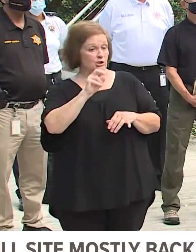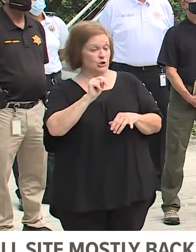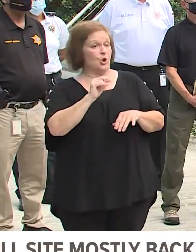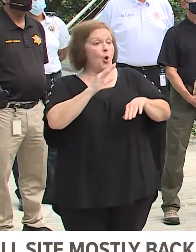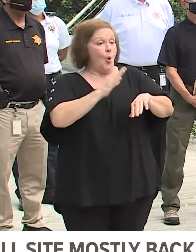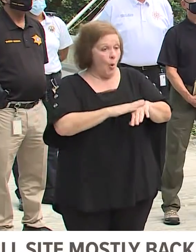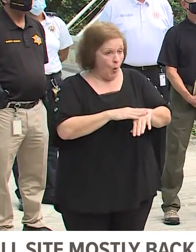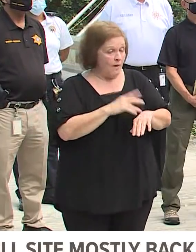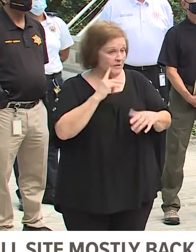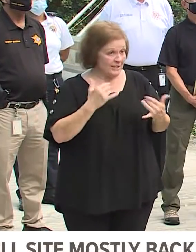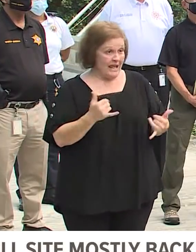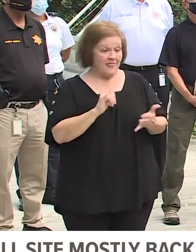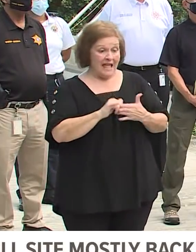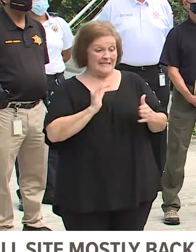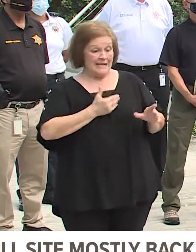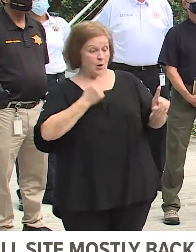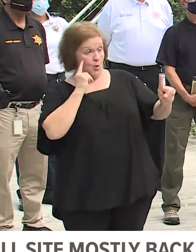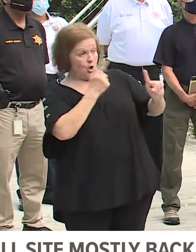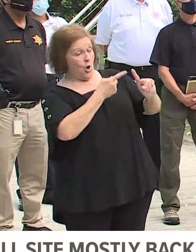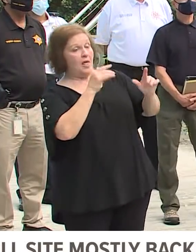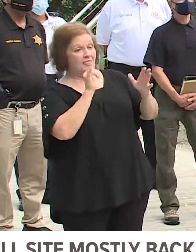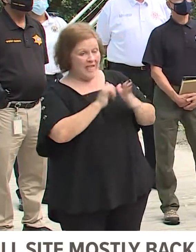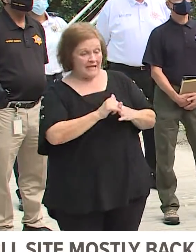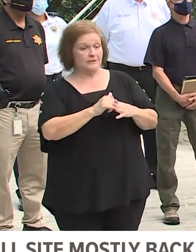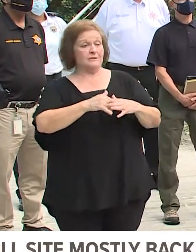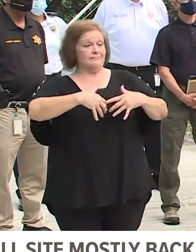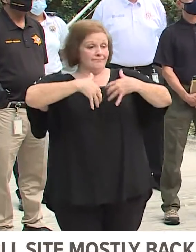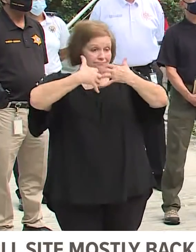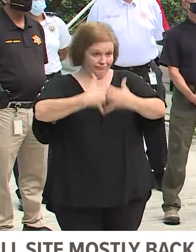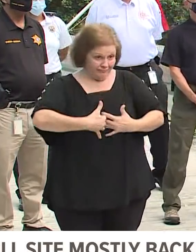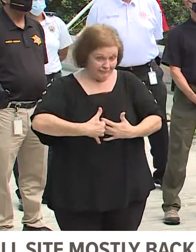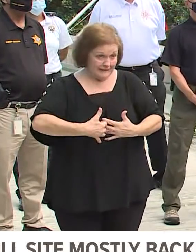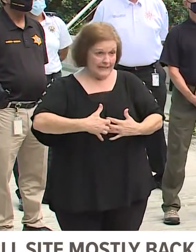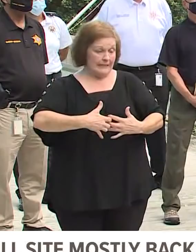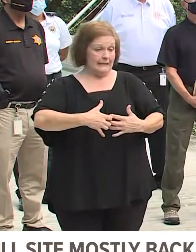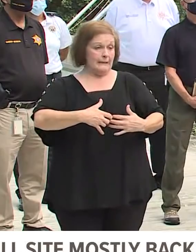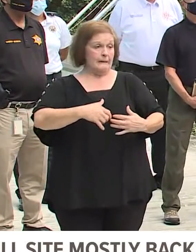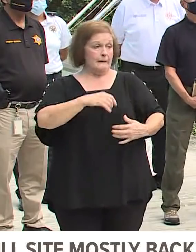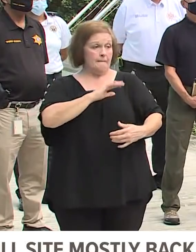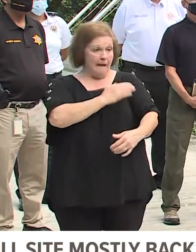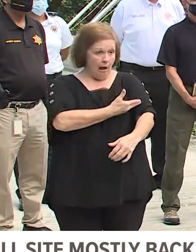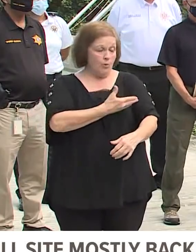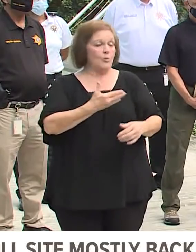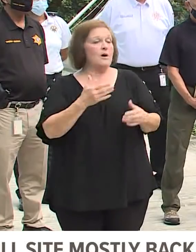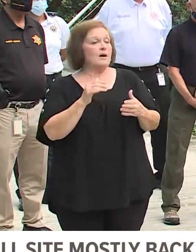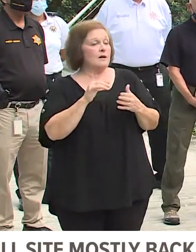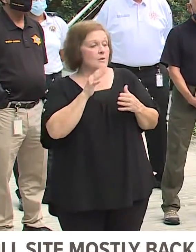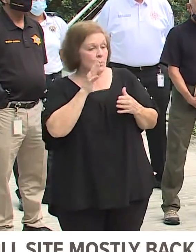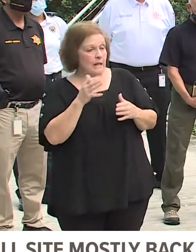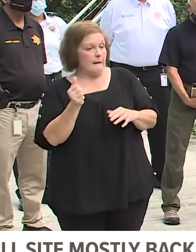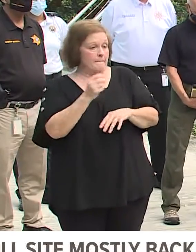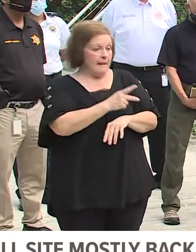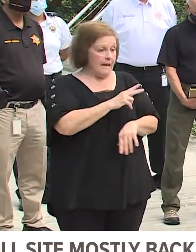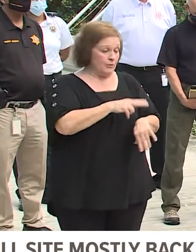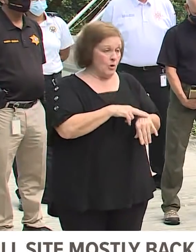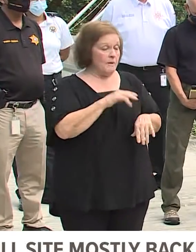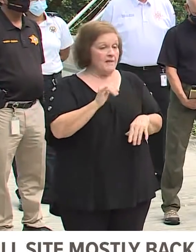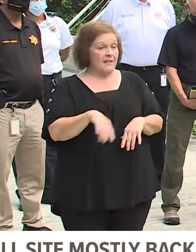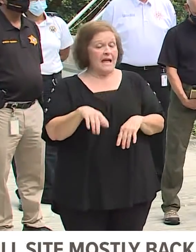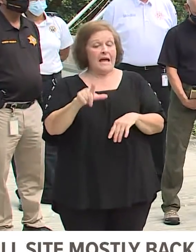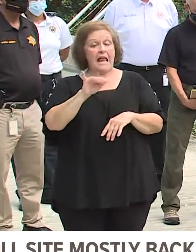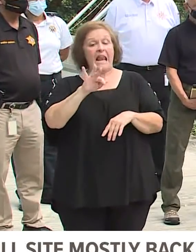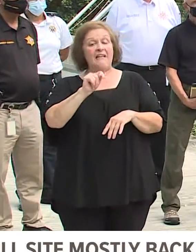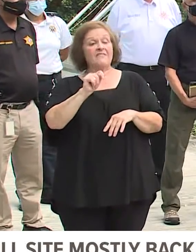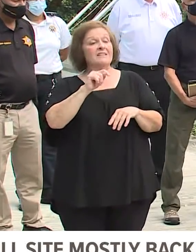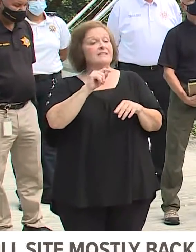day that's the goal and those would be generator power but as the distribution center come the system comes back online sewage and water board lift stations come